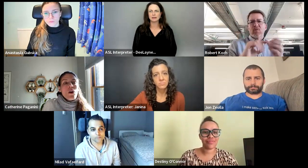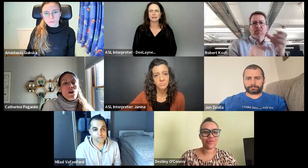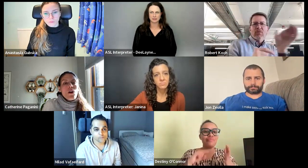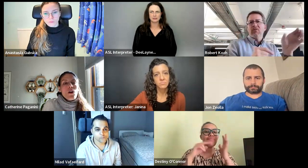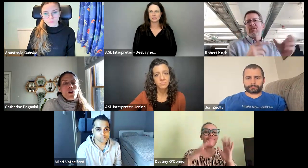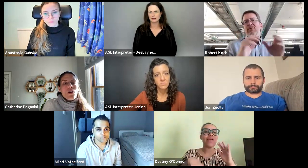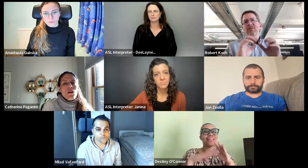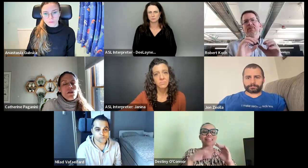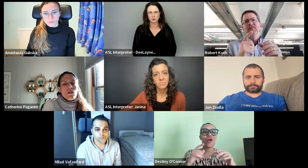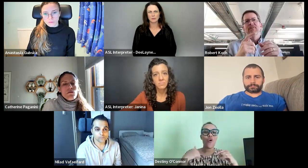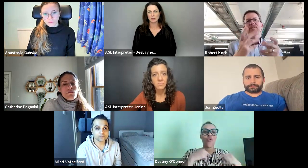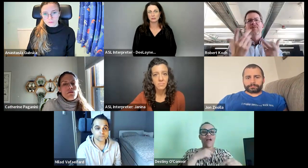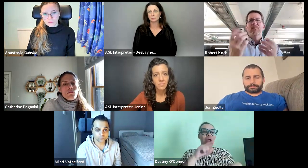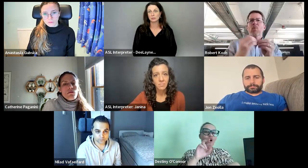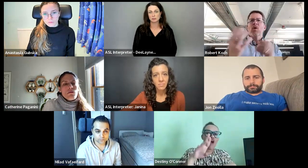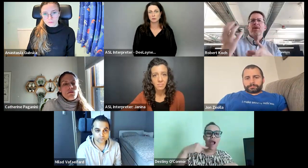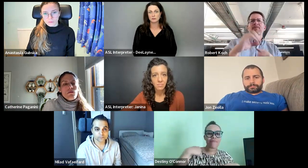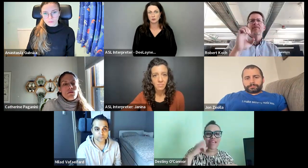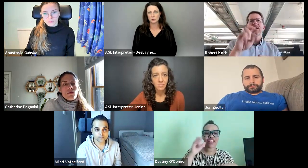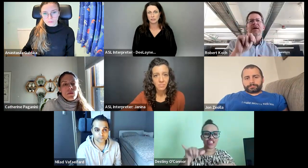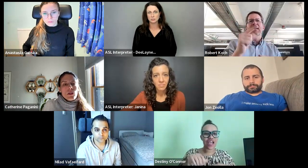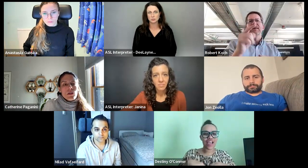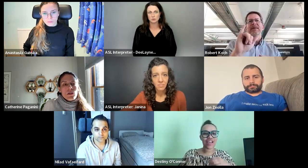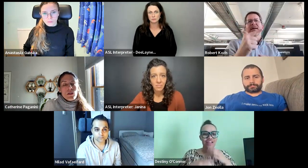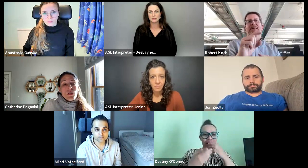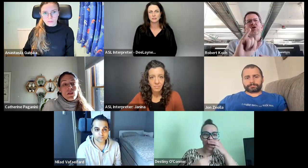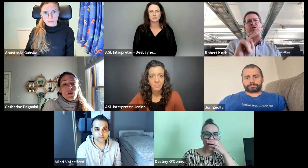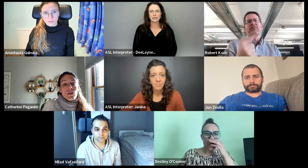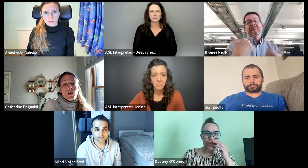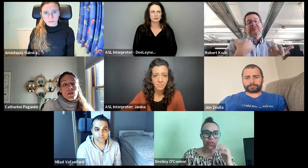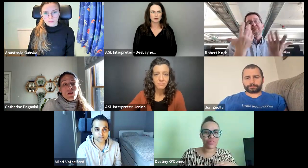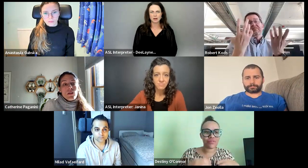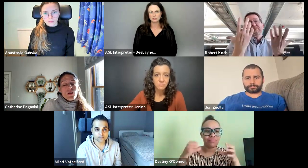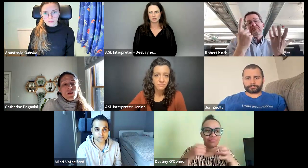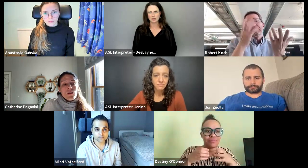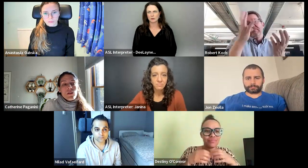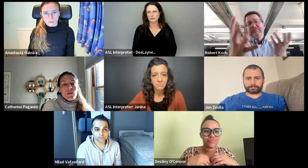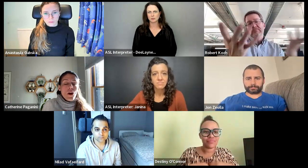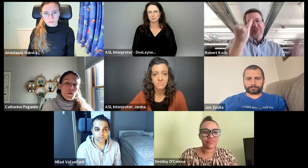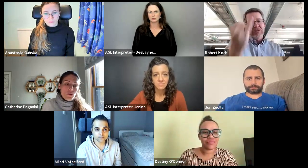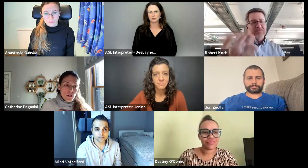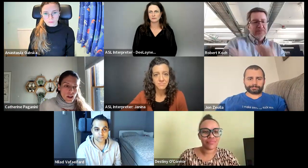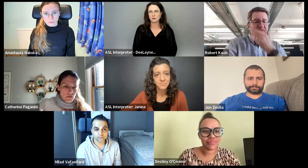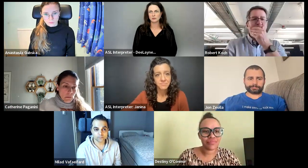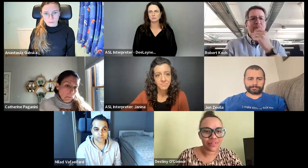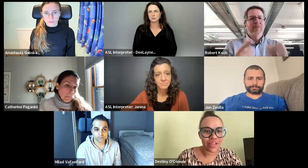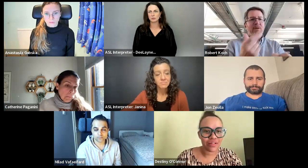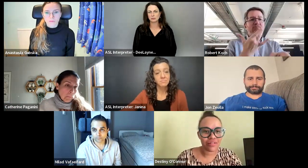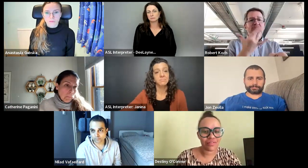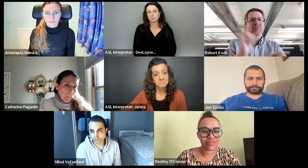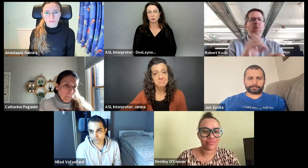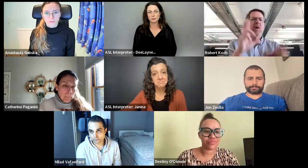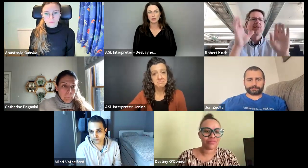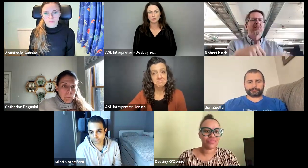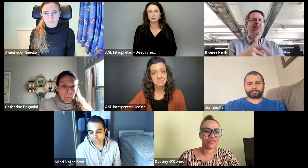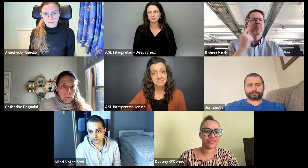kind of feedback. Yeah. Like, um, and we could literally put them on the phone and show them and like Rob and Jay or whatever, and we